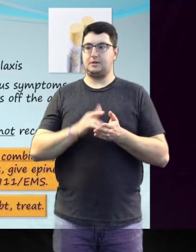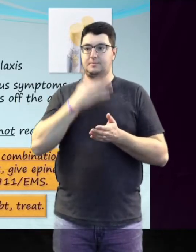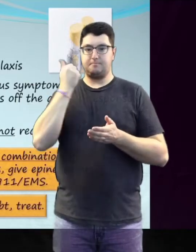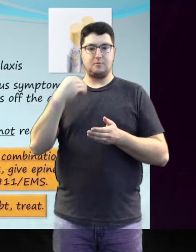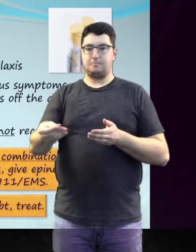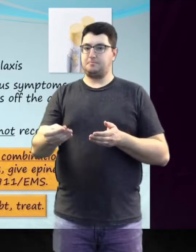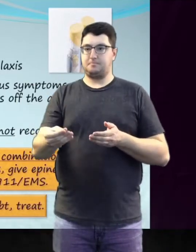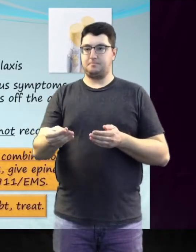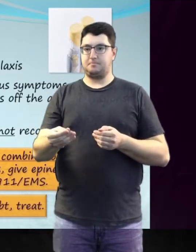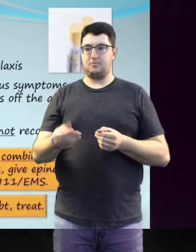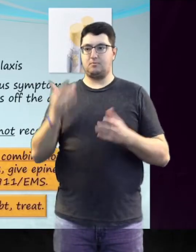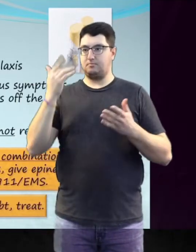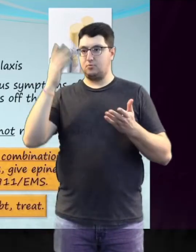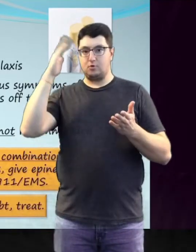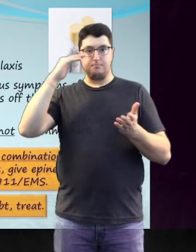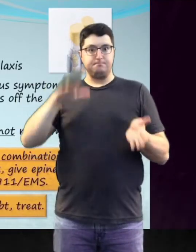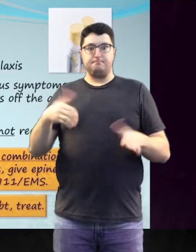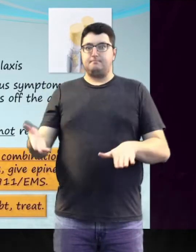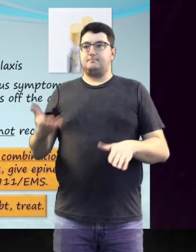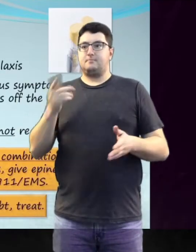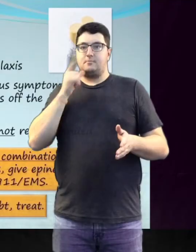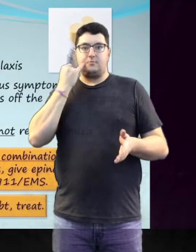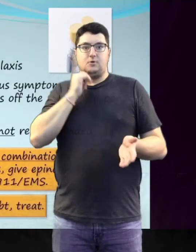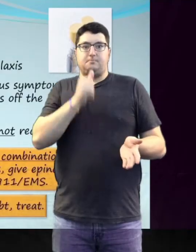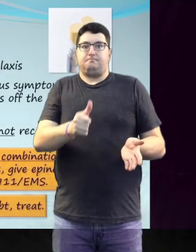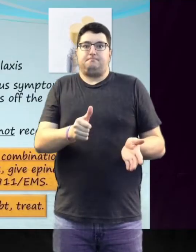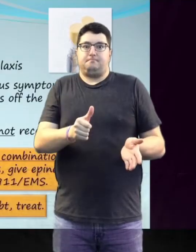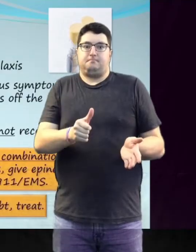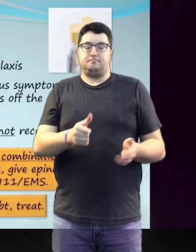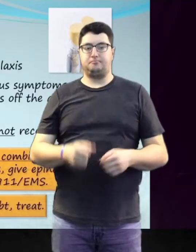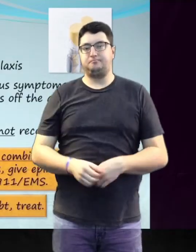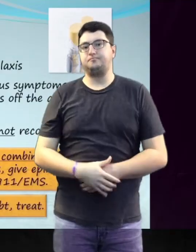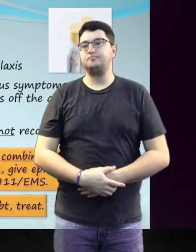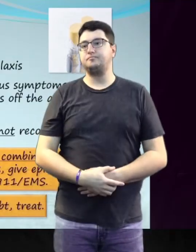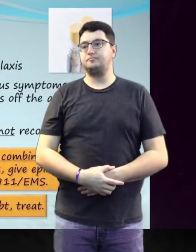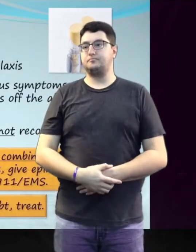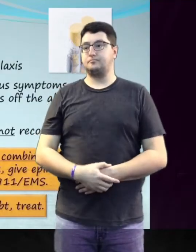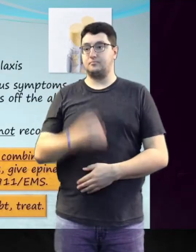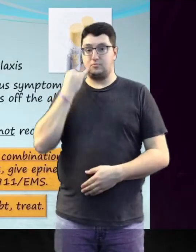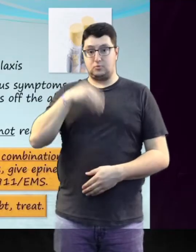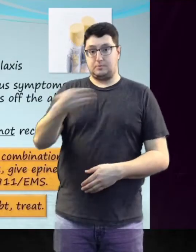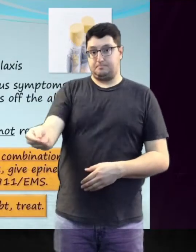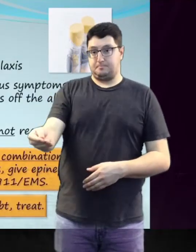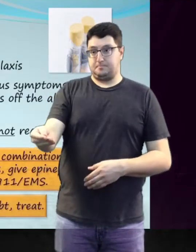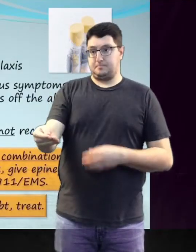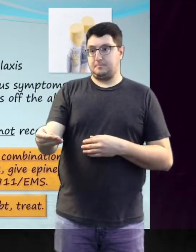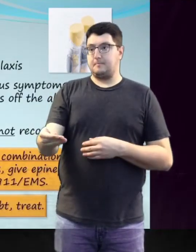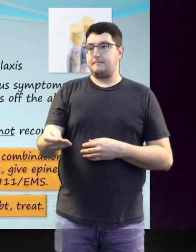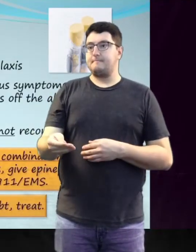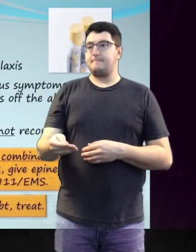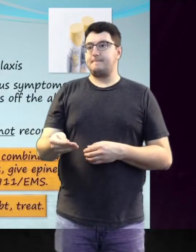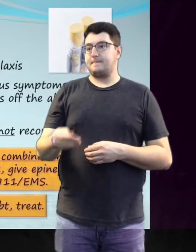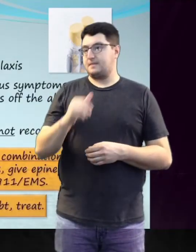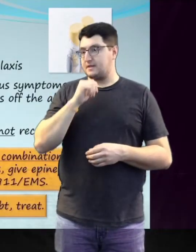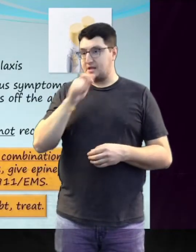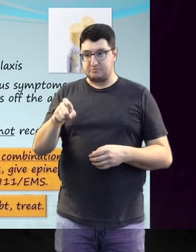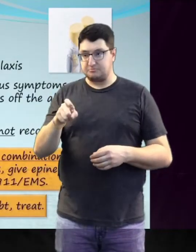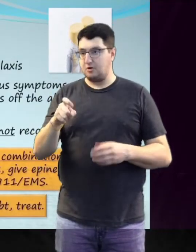epinephrine increases the chances of death. There is no significant concern if epinephrine is given and an anaphylactic